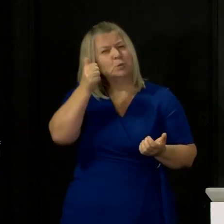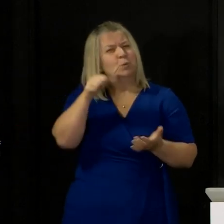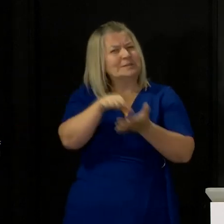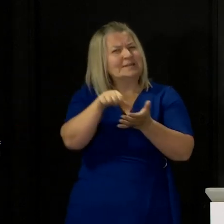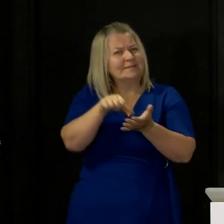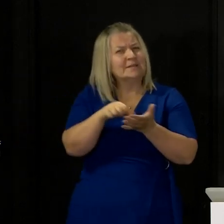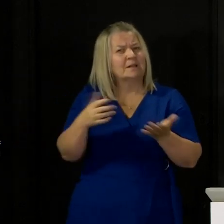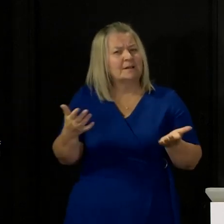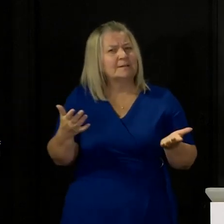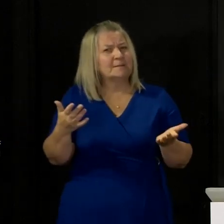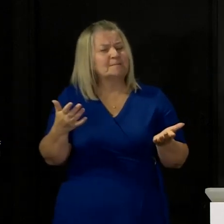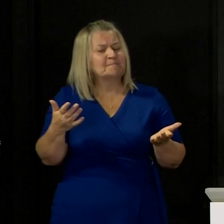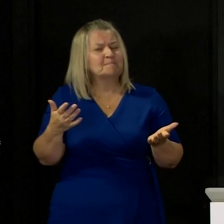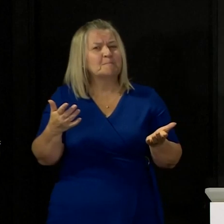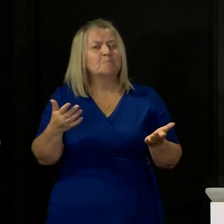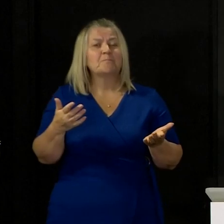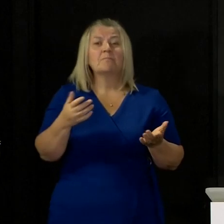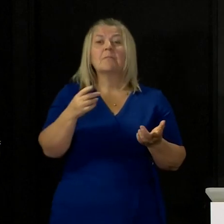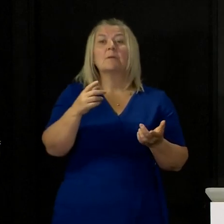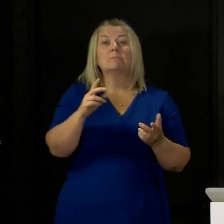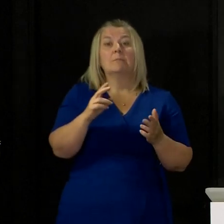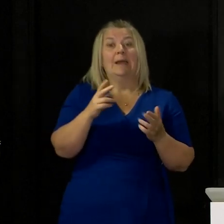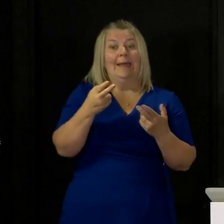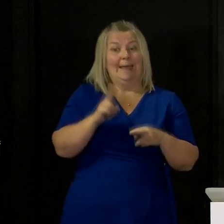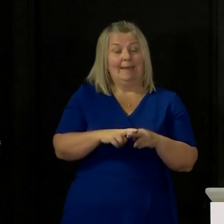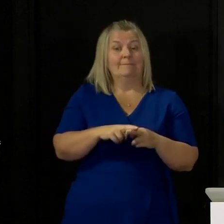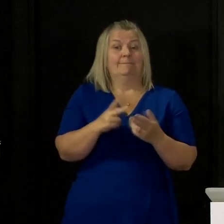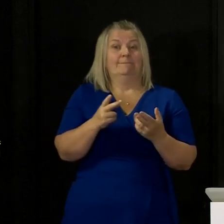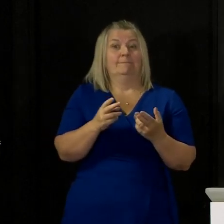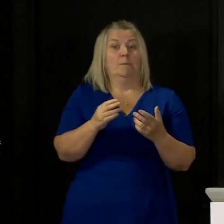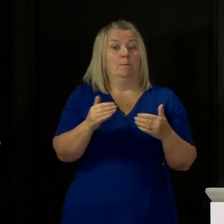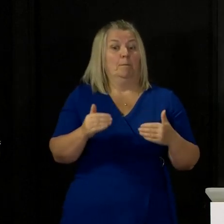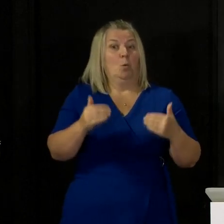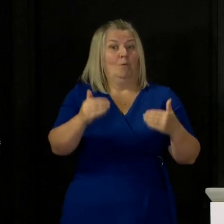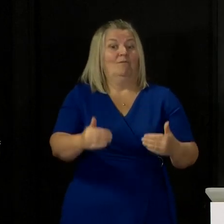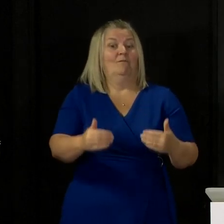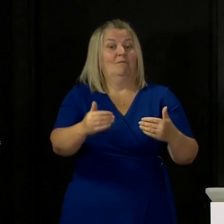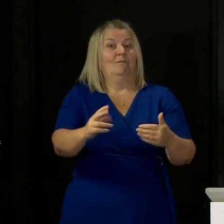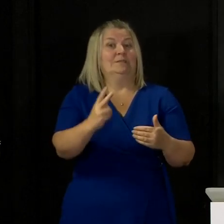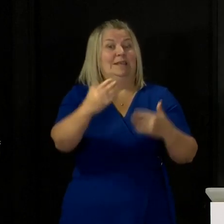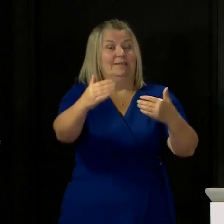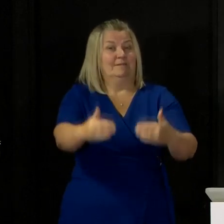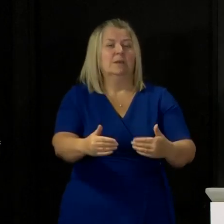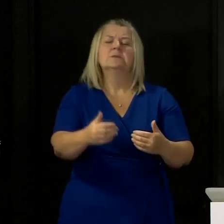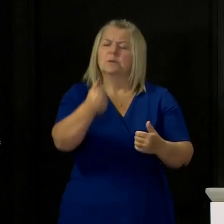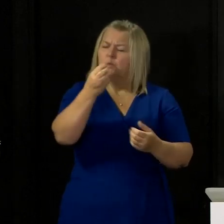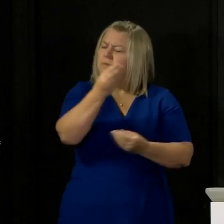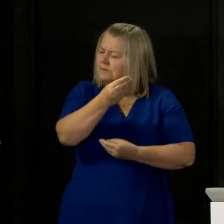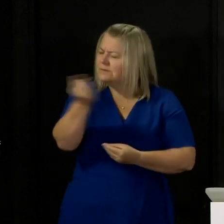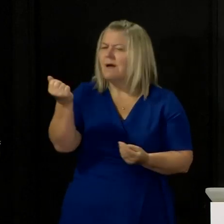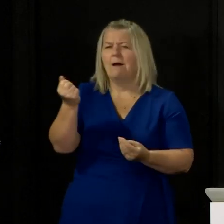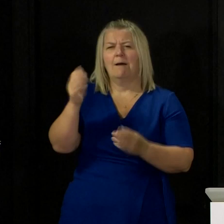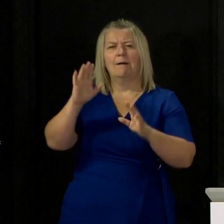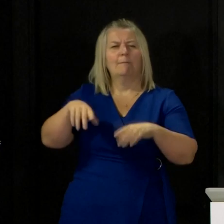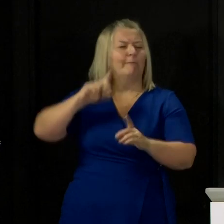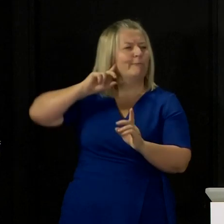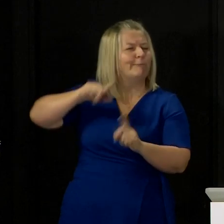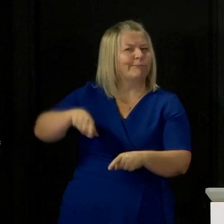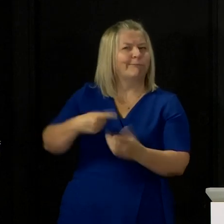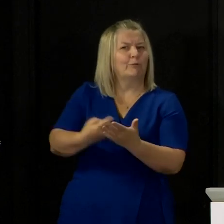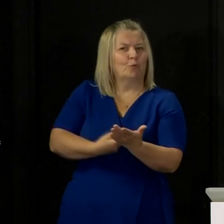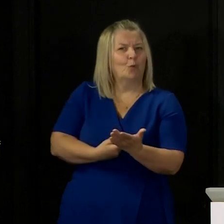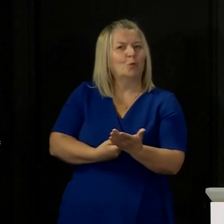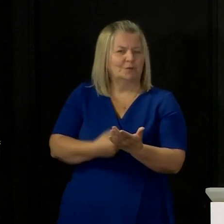people although still a minority may not be abiding by all of the rules and I would urge everybody to abide by the rules so I